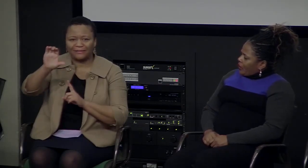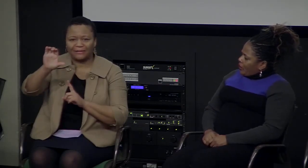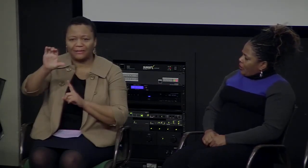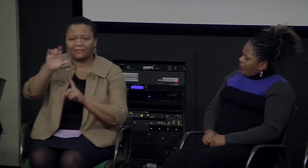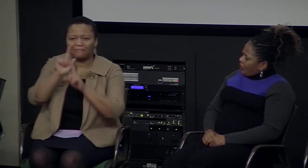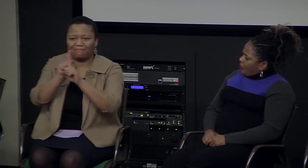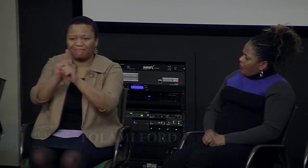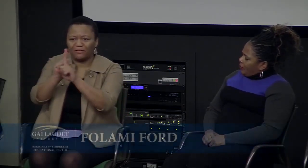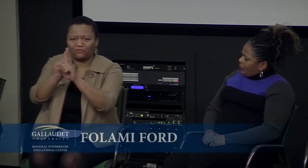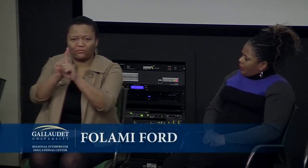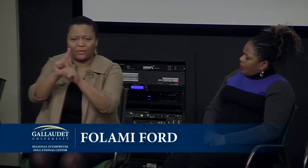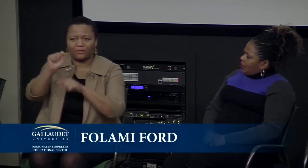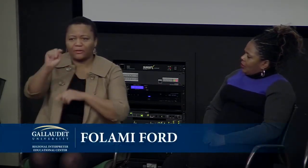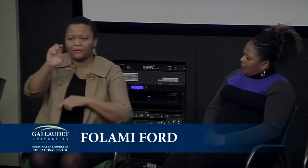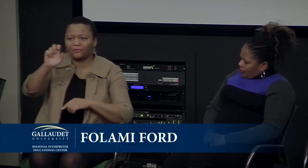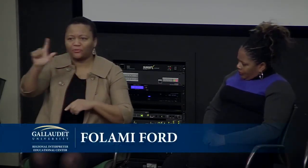the G-U-R-E-I-C